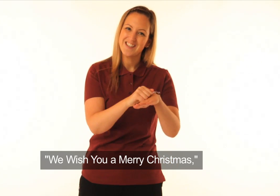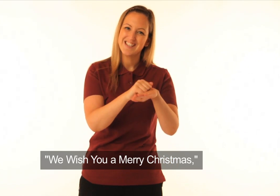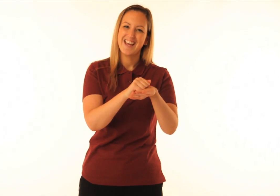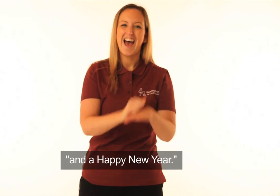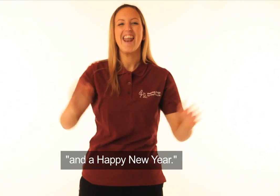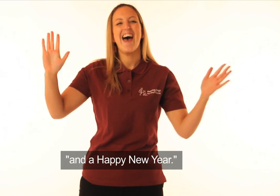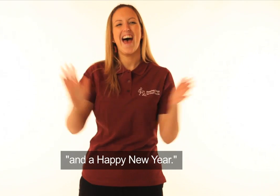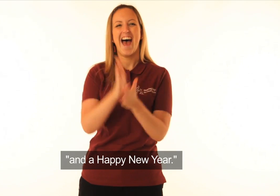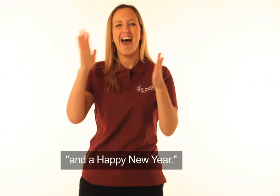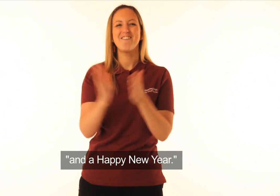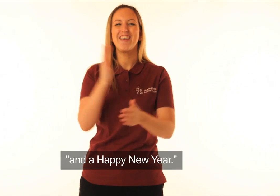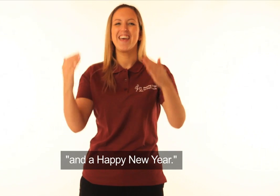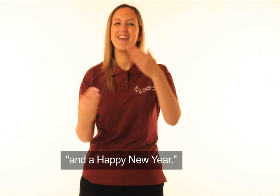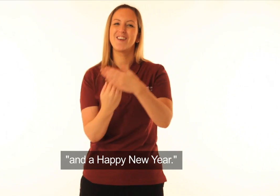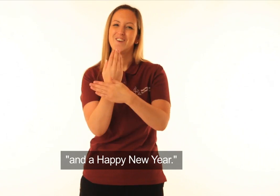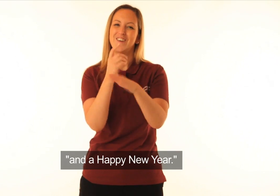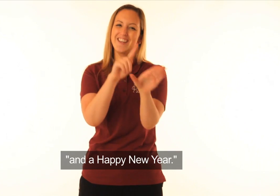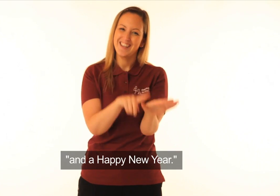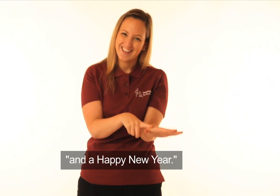and a happy new year.